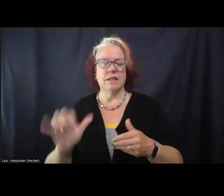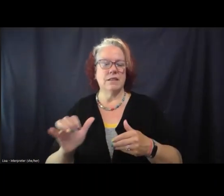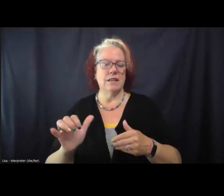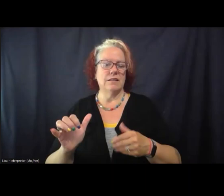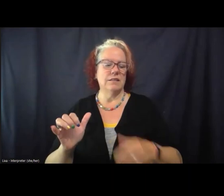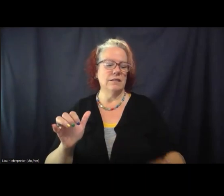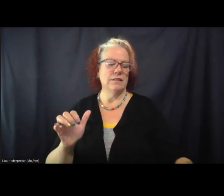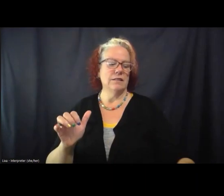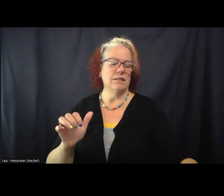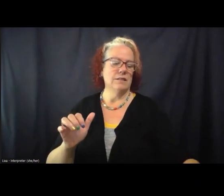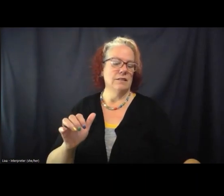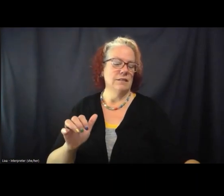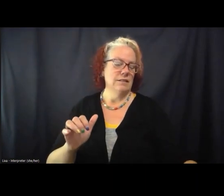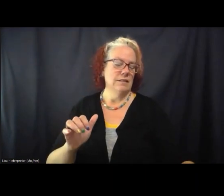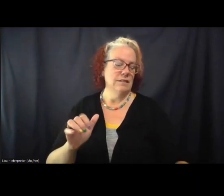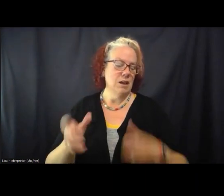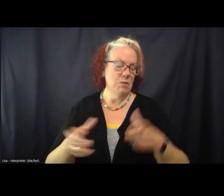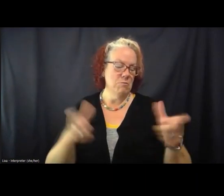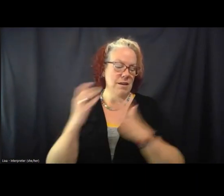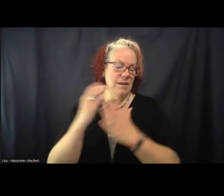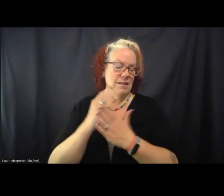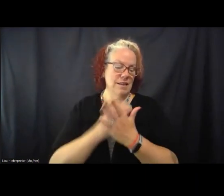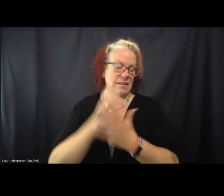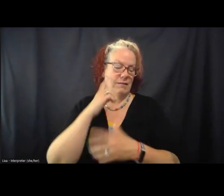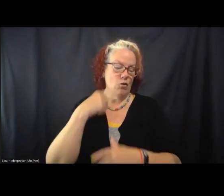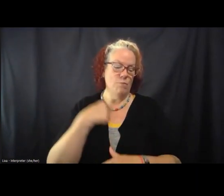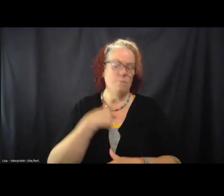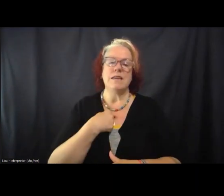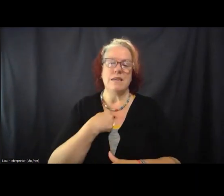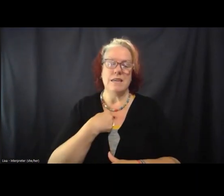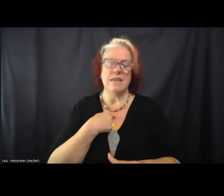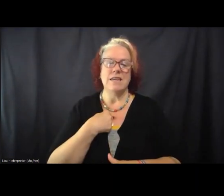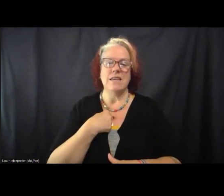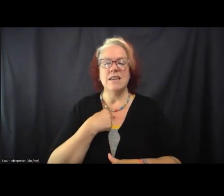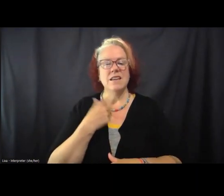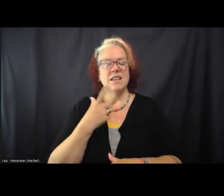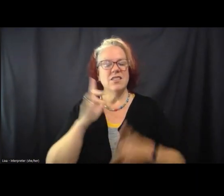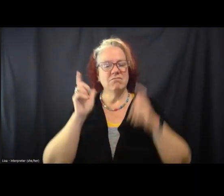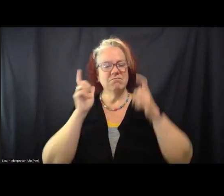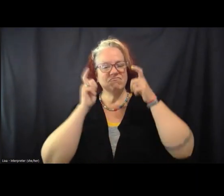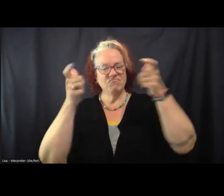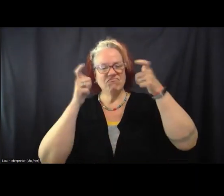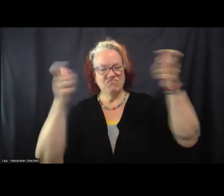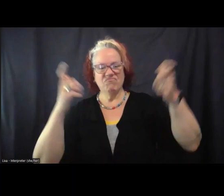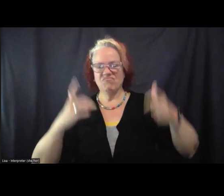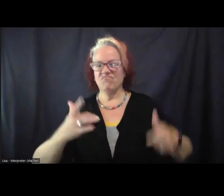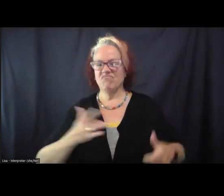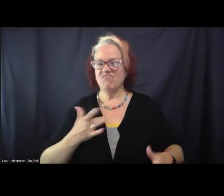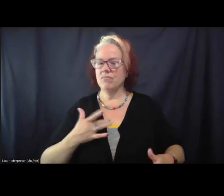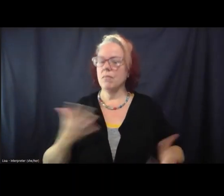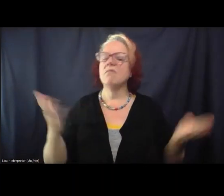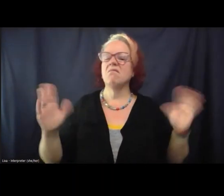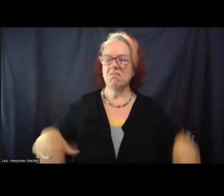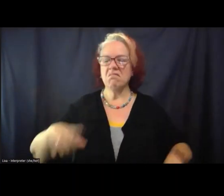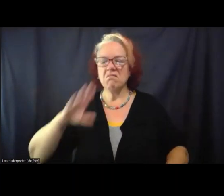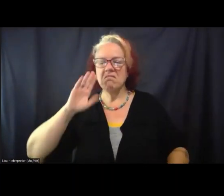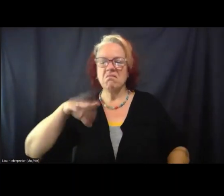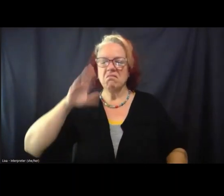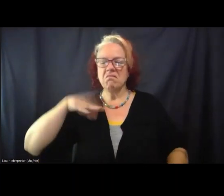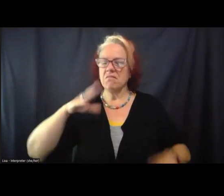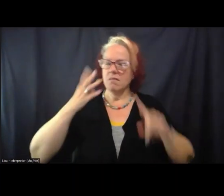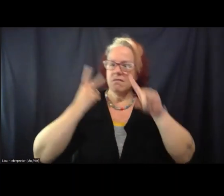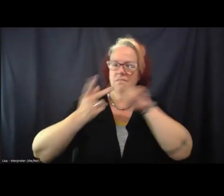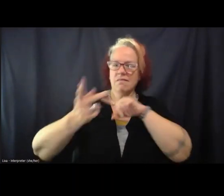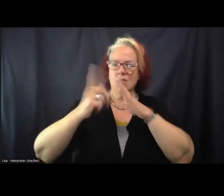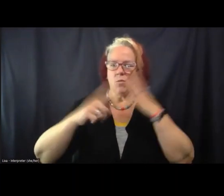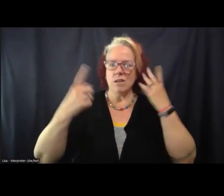a big lesson for me, right? There's a certain arrogance in thinking we know what's coming and how much we'll